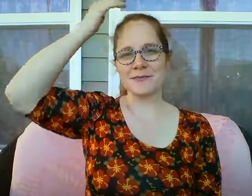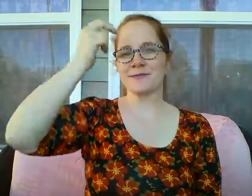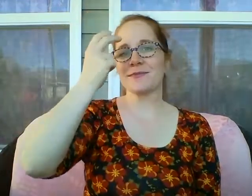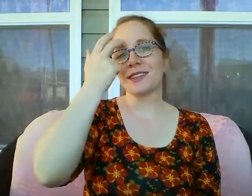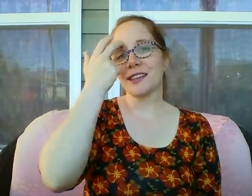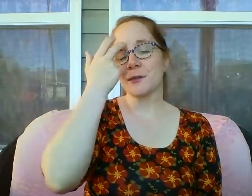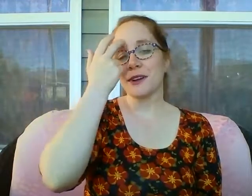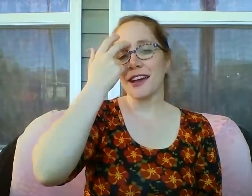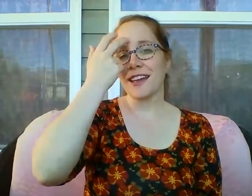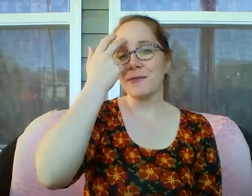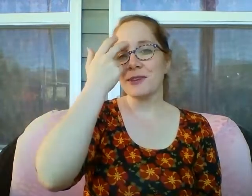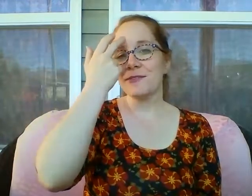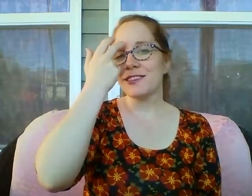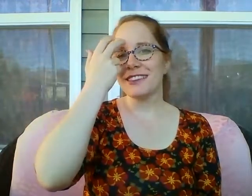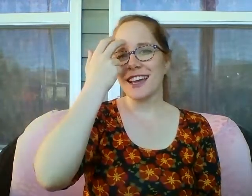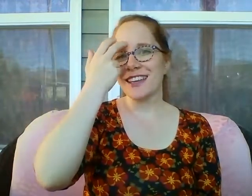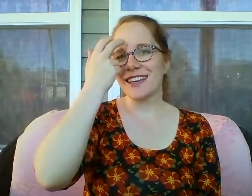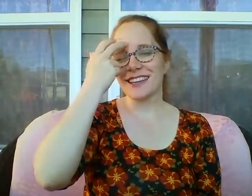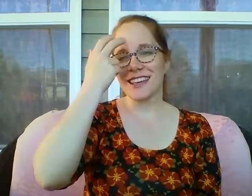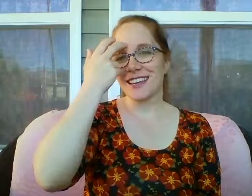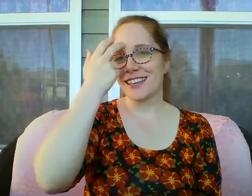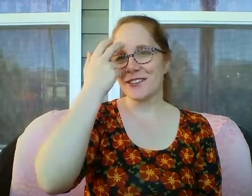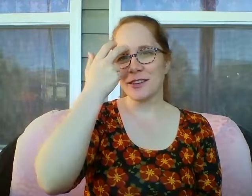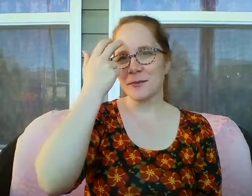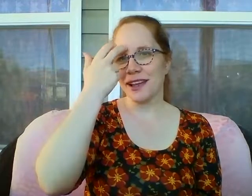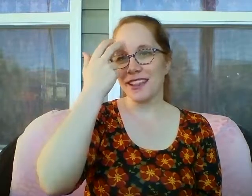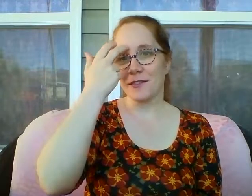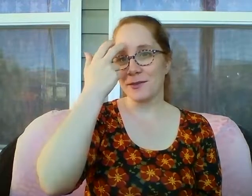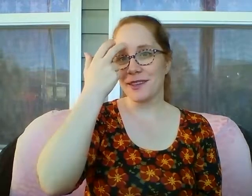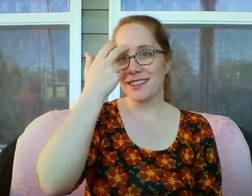Where I can be reunited again with my loved ones.